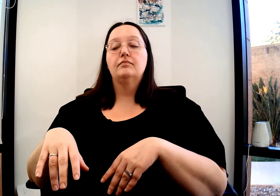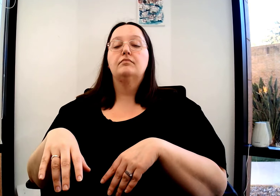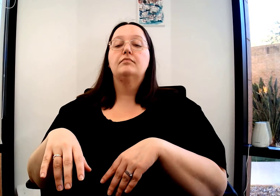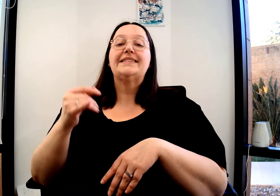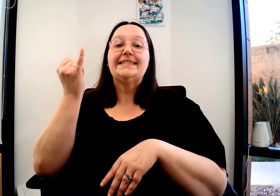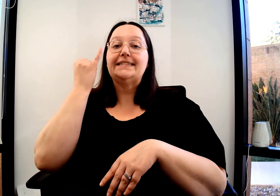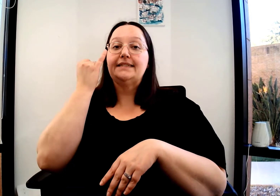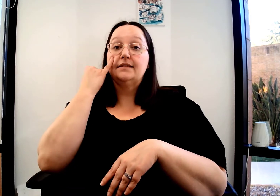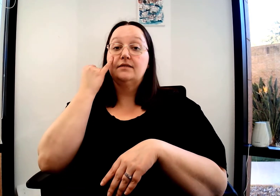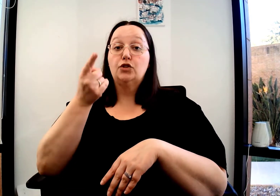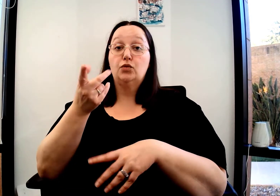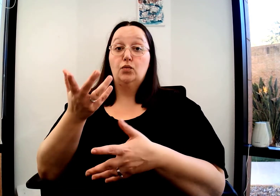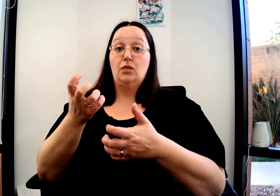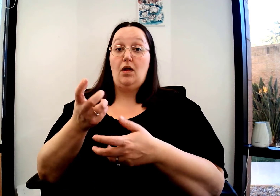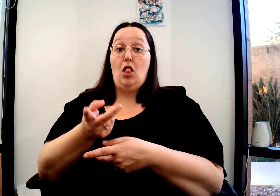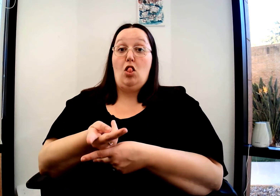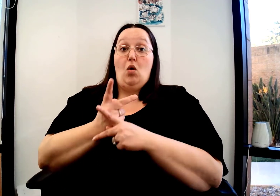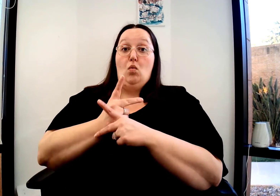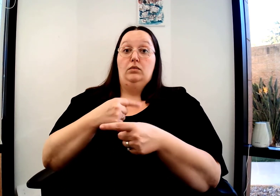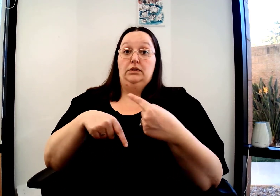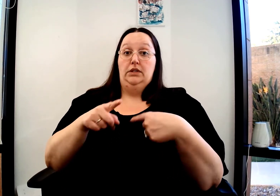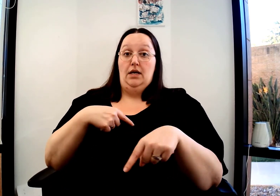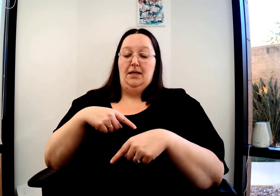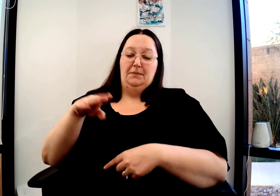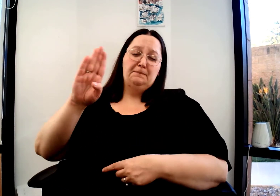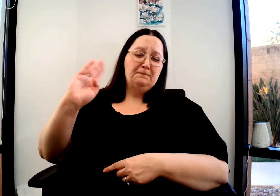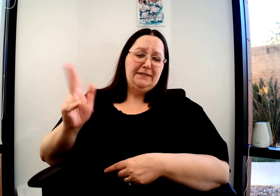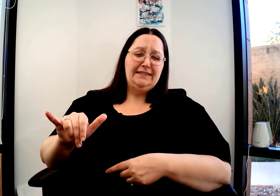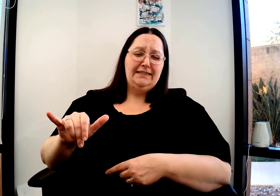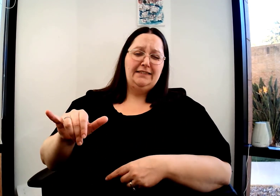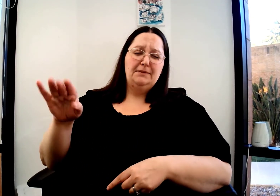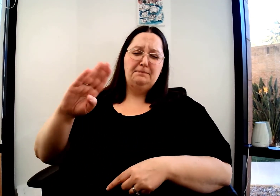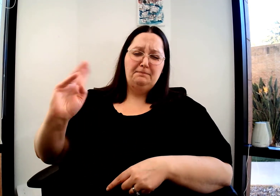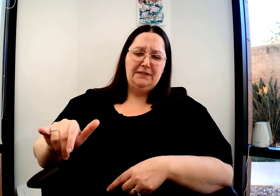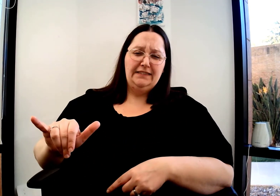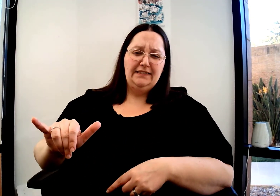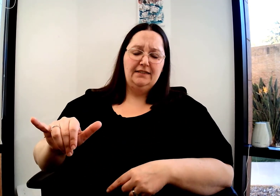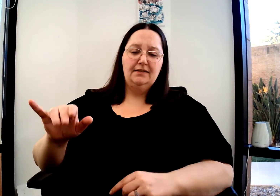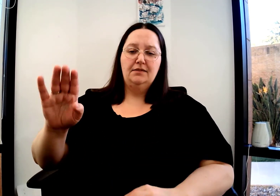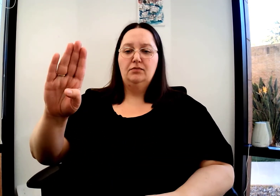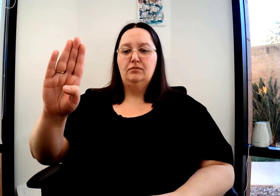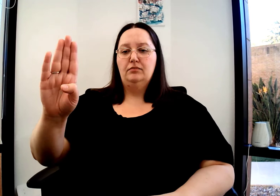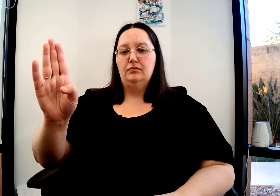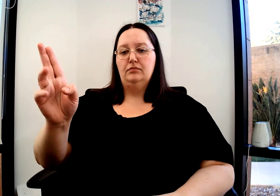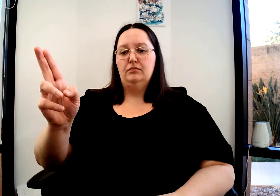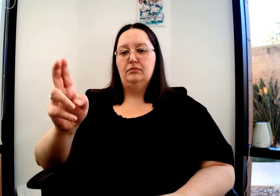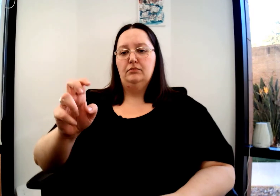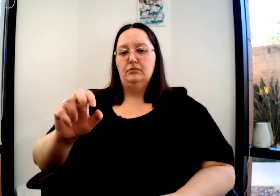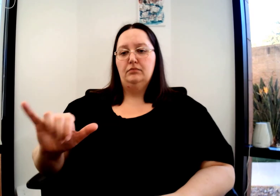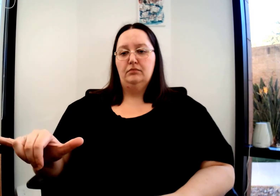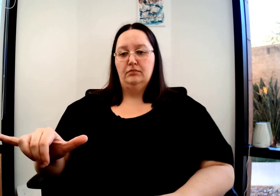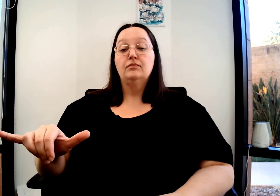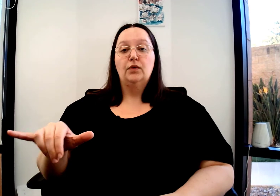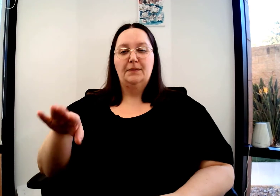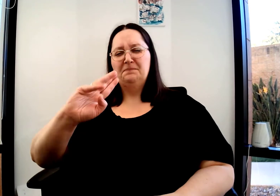Busy, our next word. If you want to use the loan sign, where you write it with the pound symbol, it's busy.